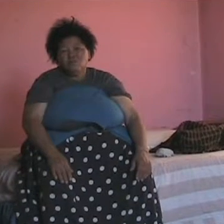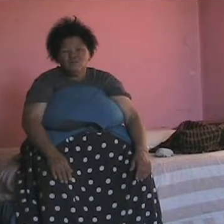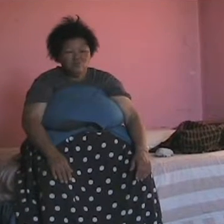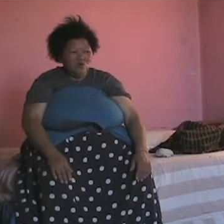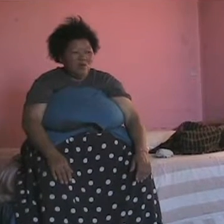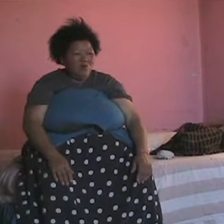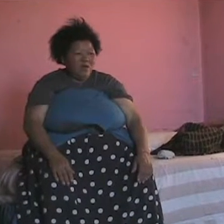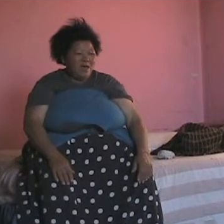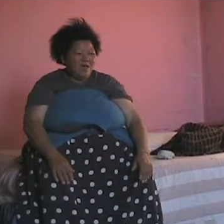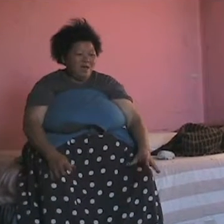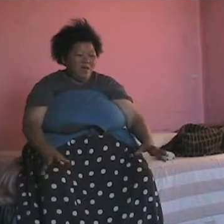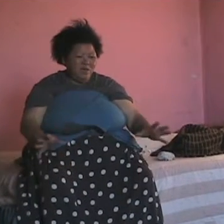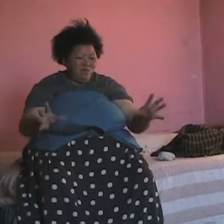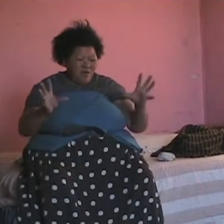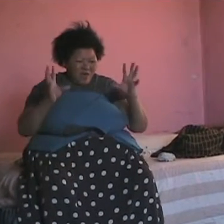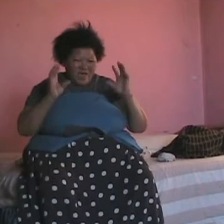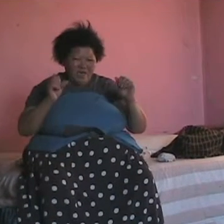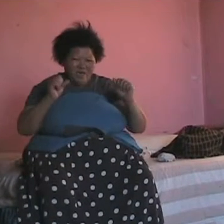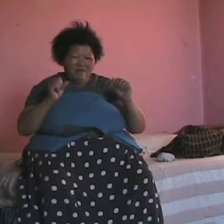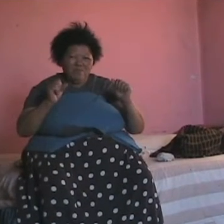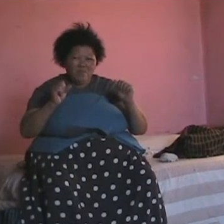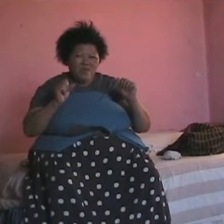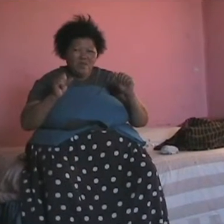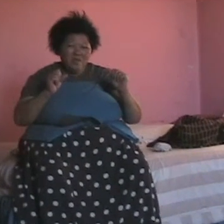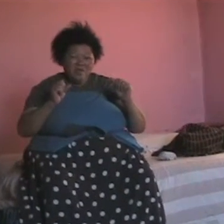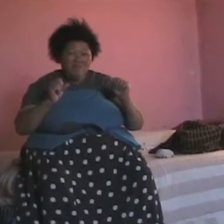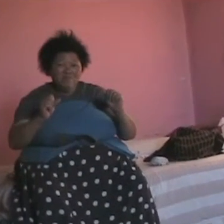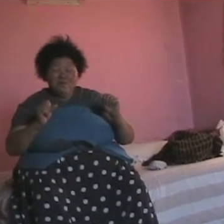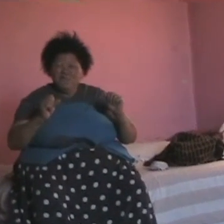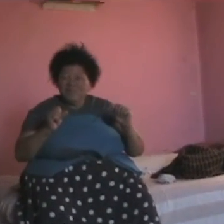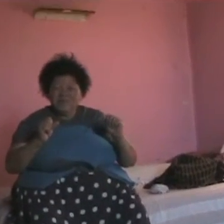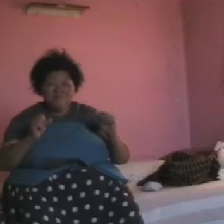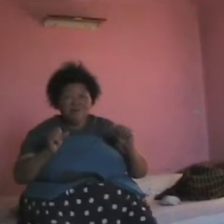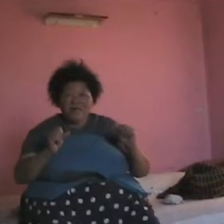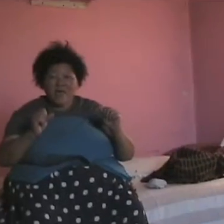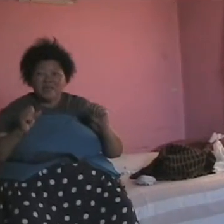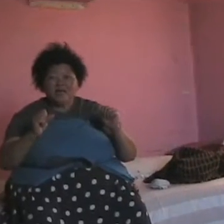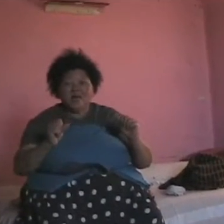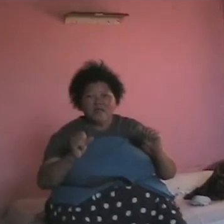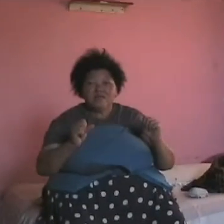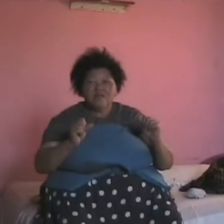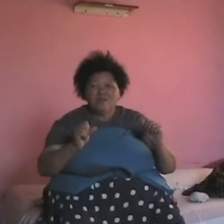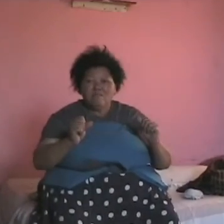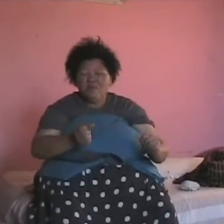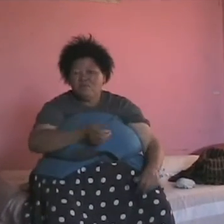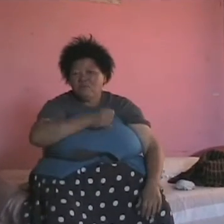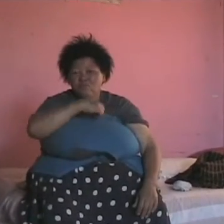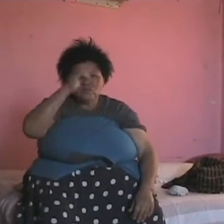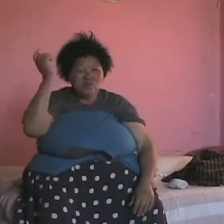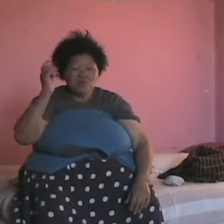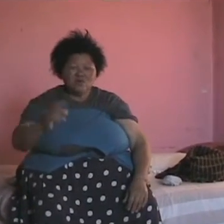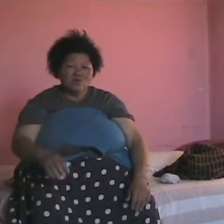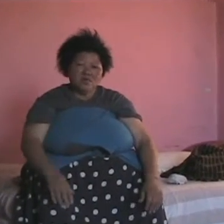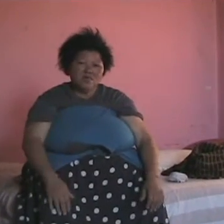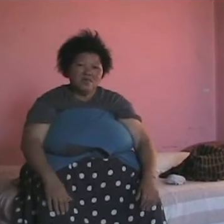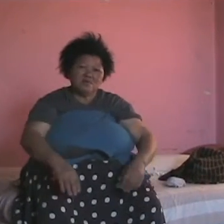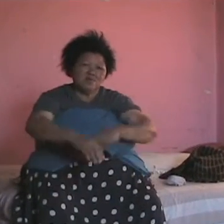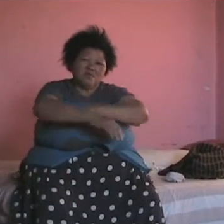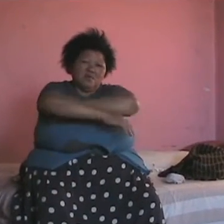You know, when I held her, if that time I had a gun, maybe I'd put it right on her head and killed